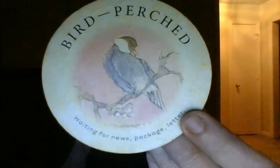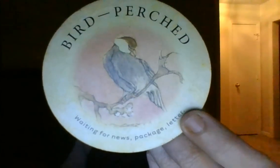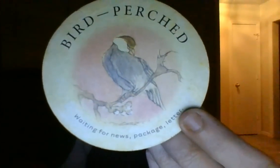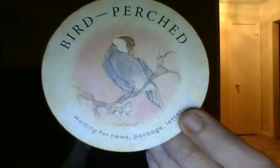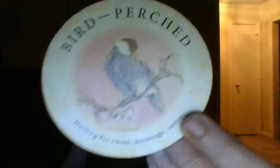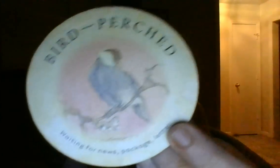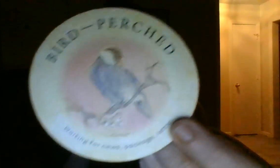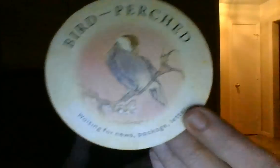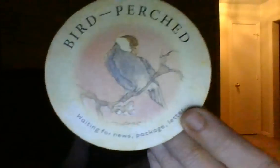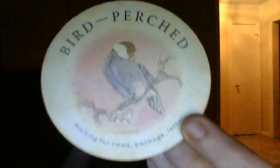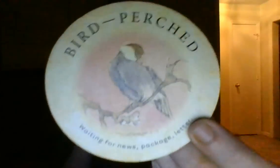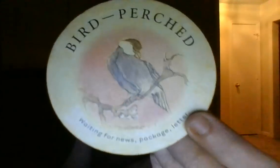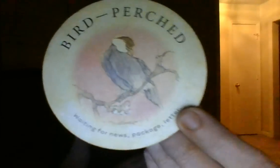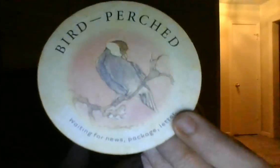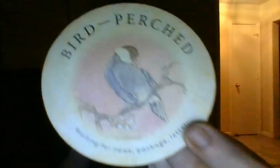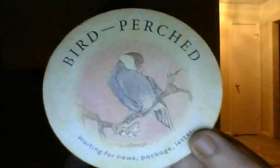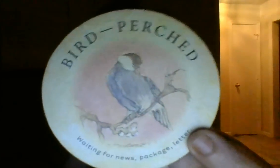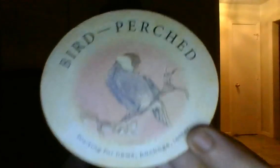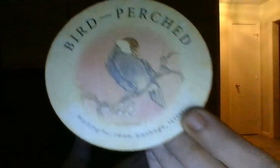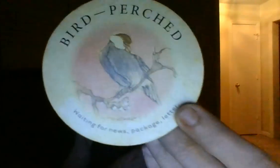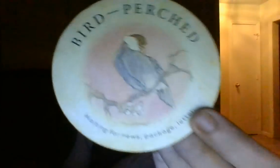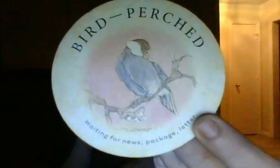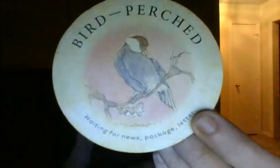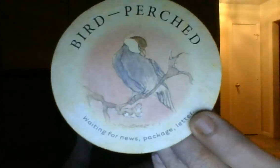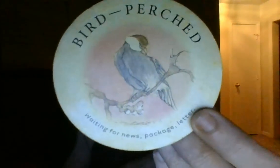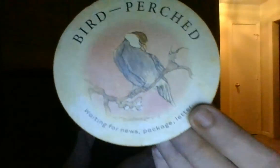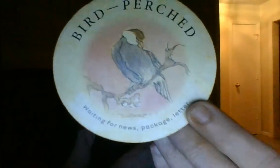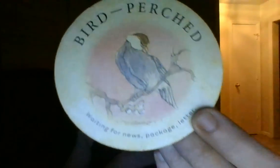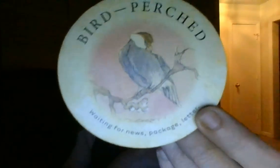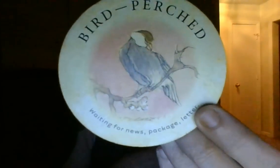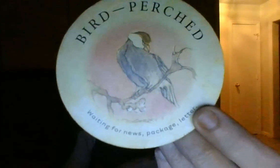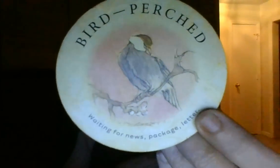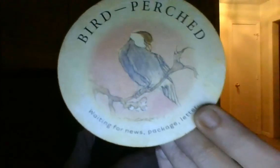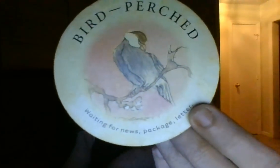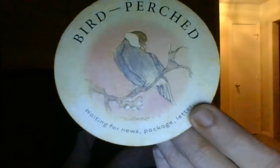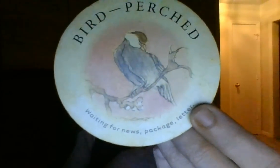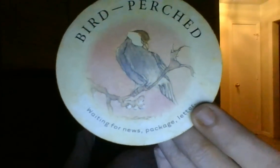Legal. Legal situation is about to be sent. the sister that stole the vacation.